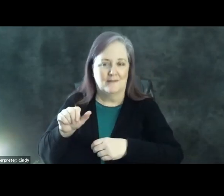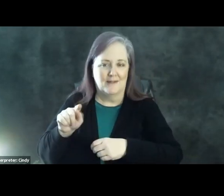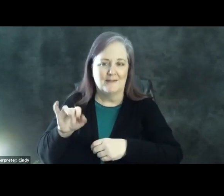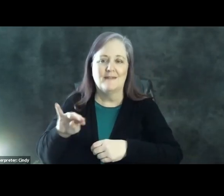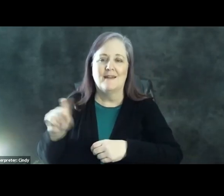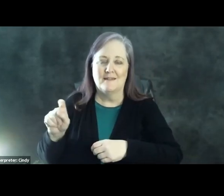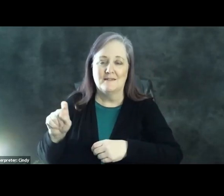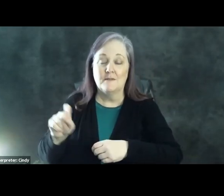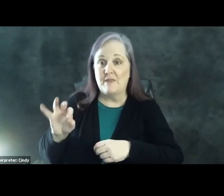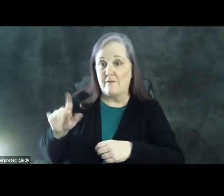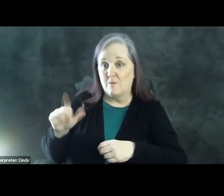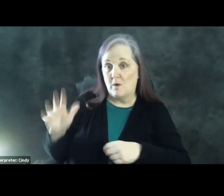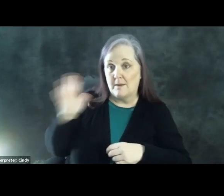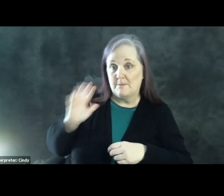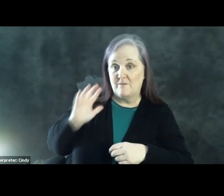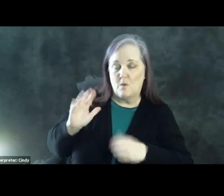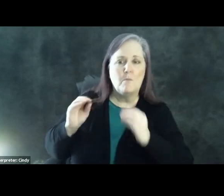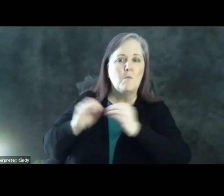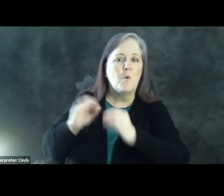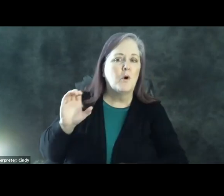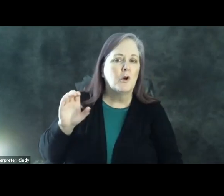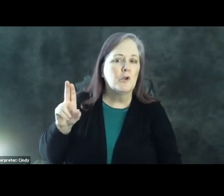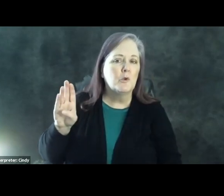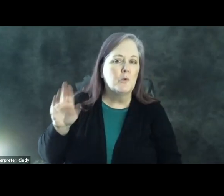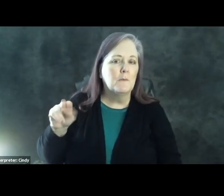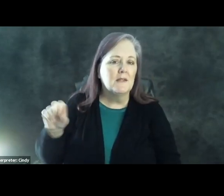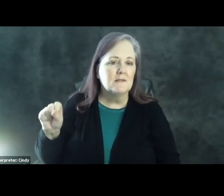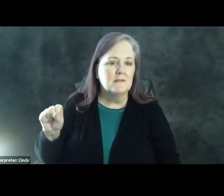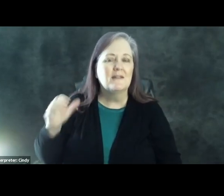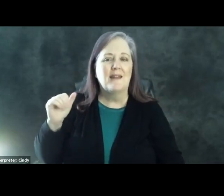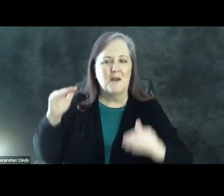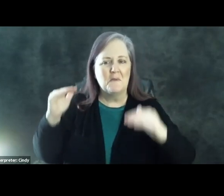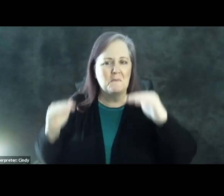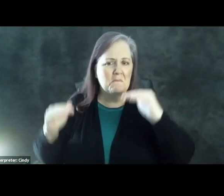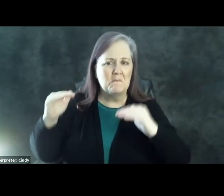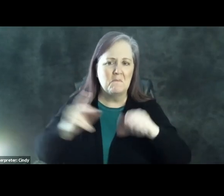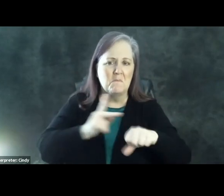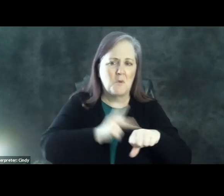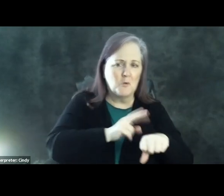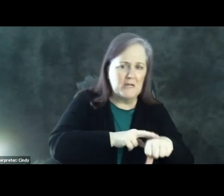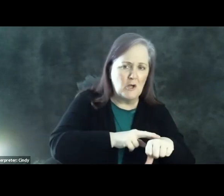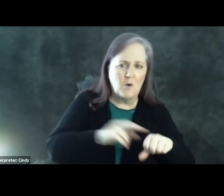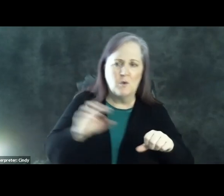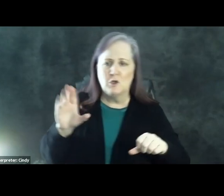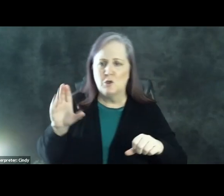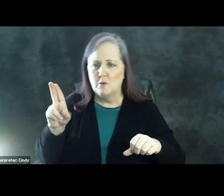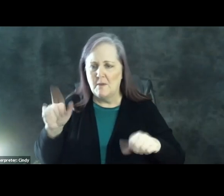more Cubans in the Latinx electorate. And now Cuban and Puerto Rican population has kind of leveled out. So this